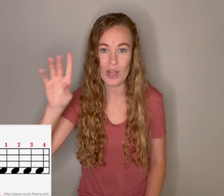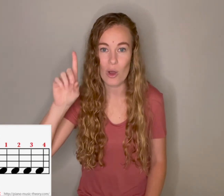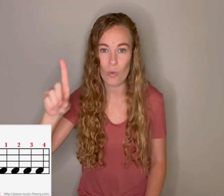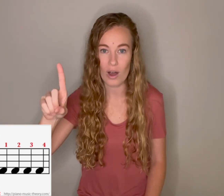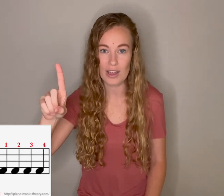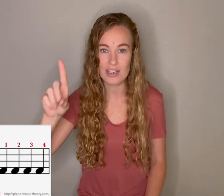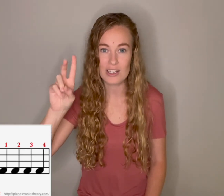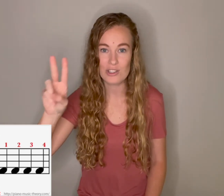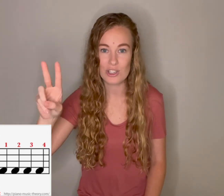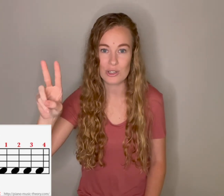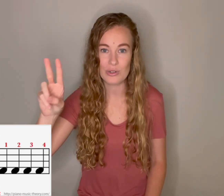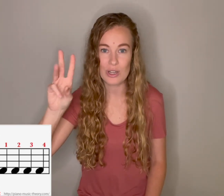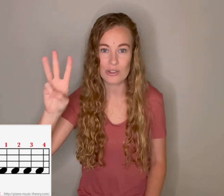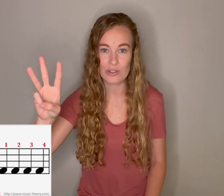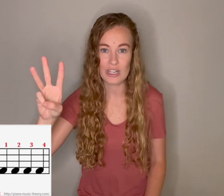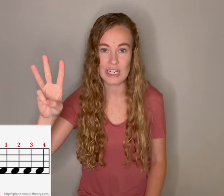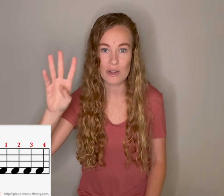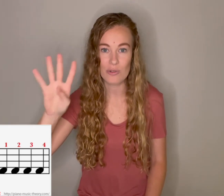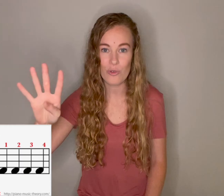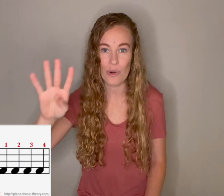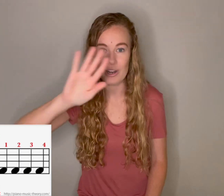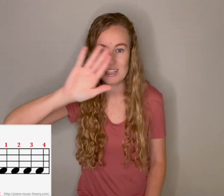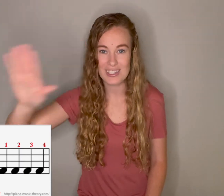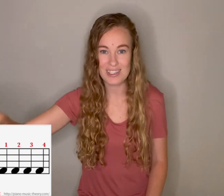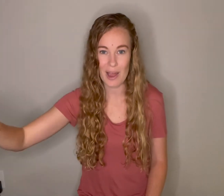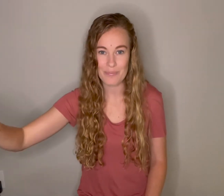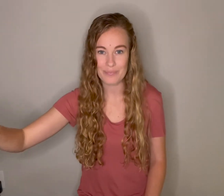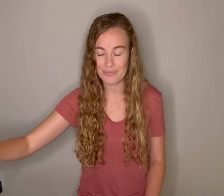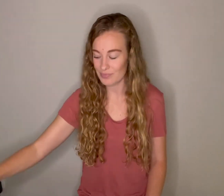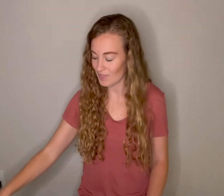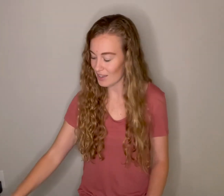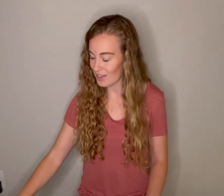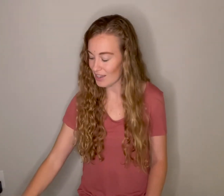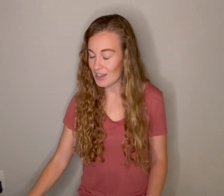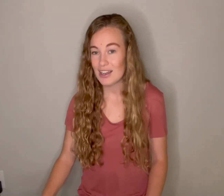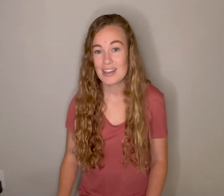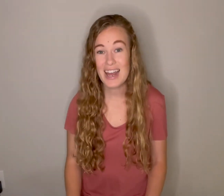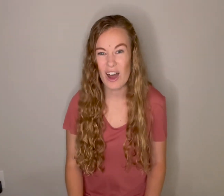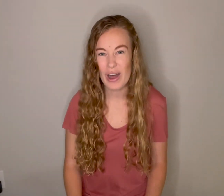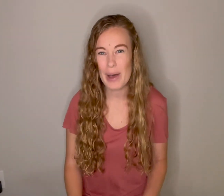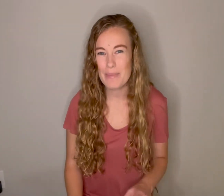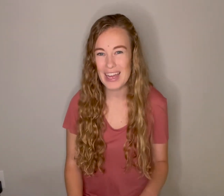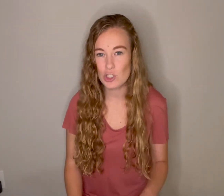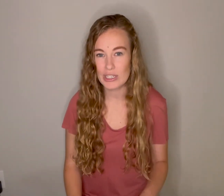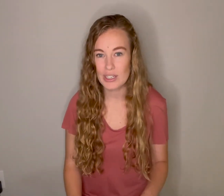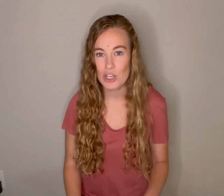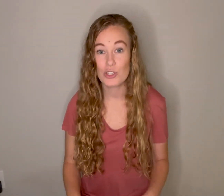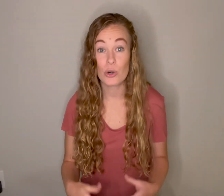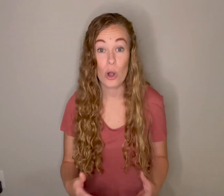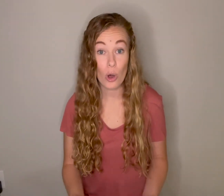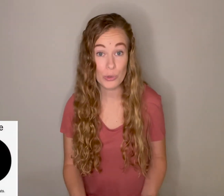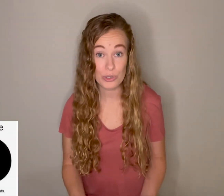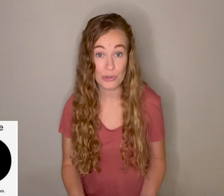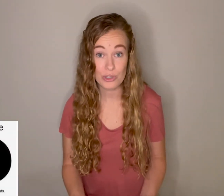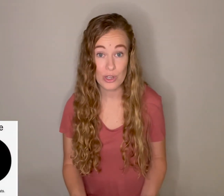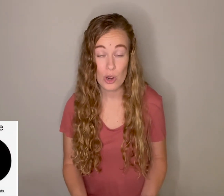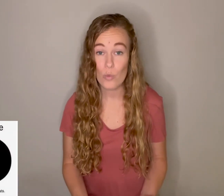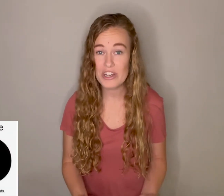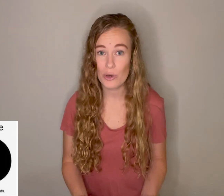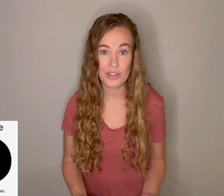One, two, three, four. Stop. Now imagine your whole note. We know that the